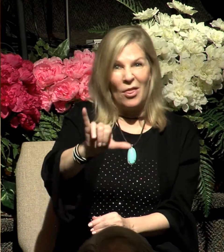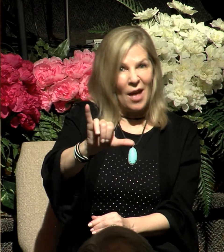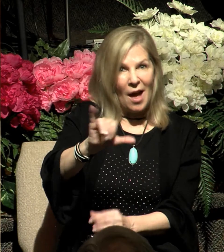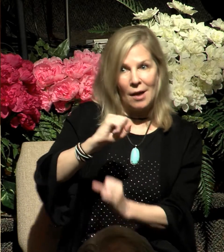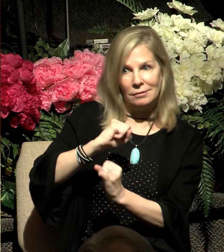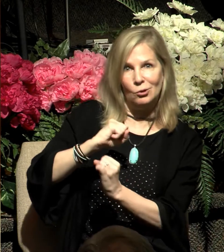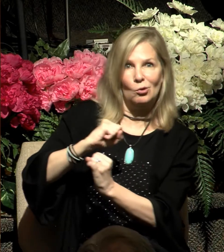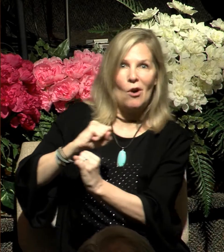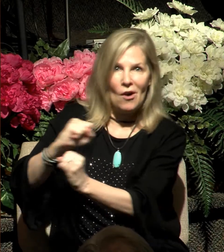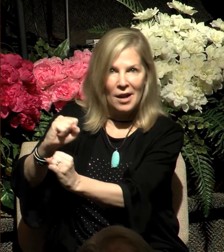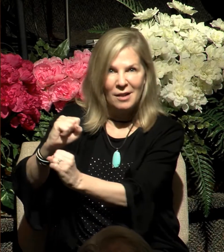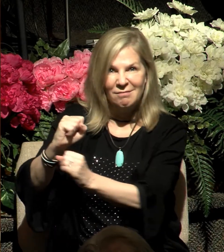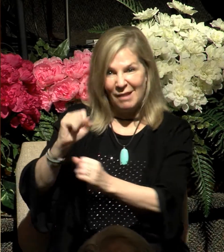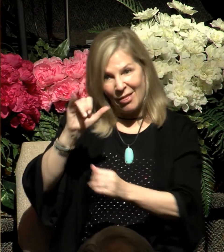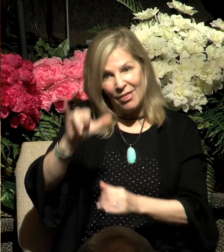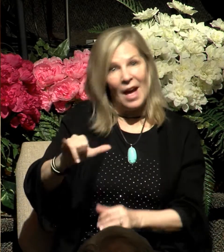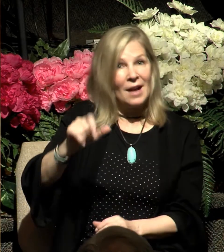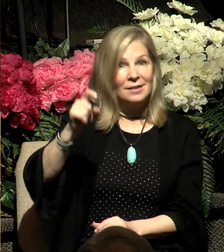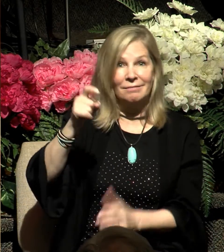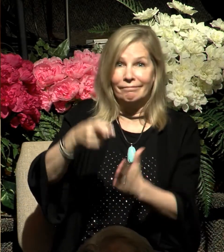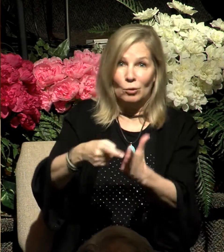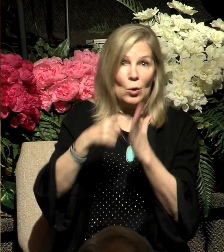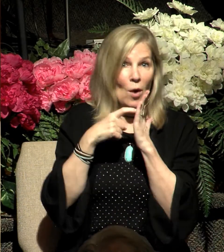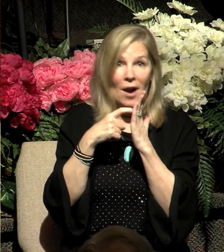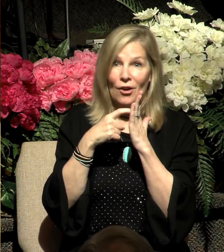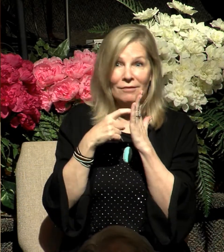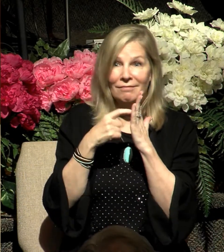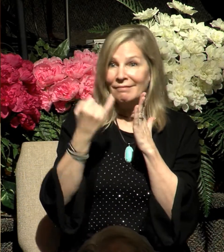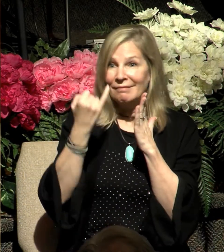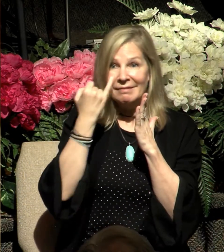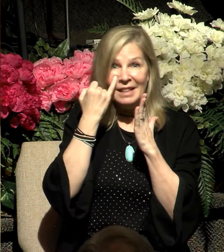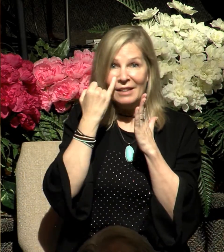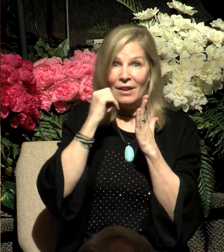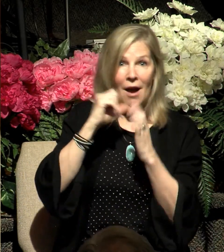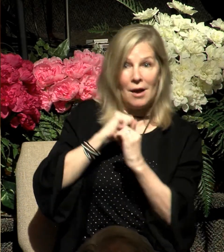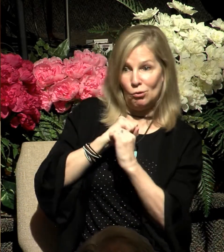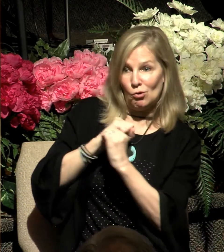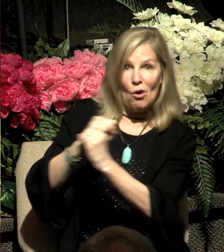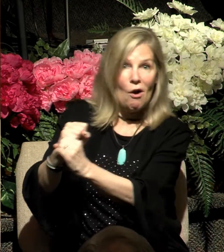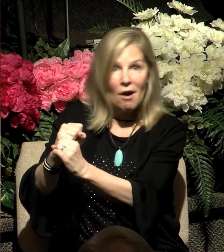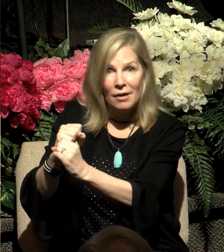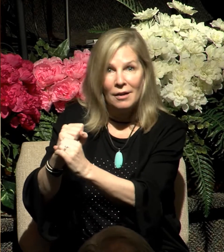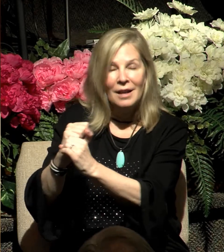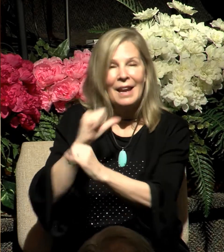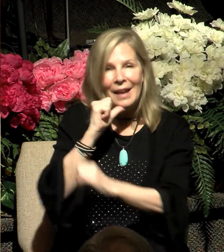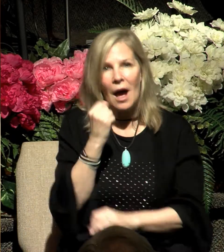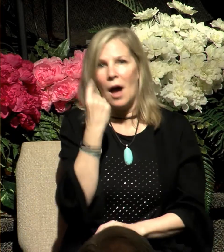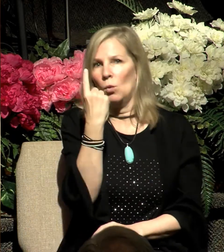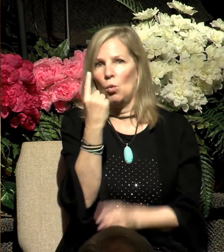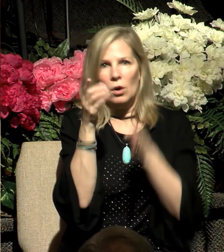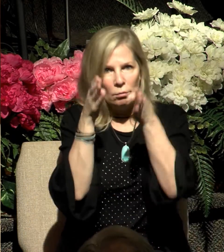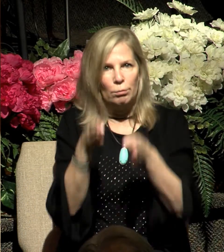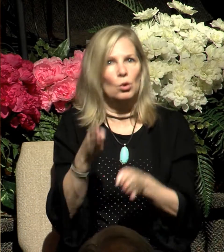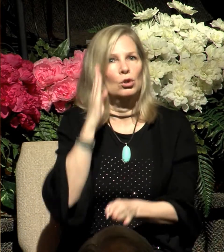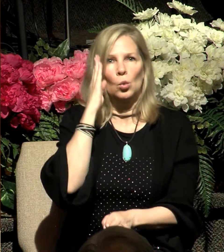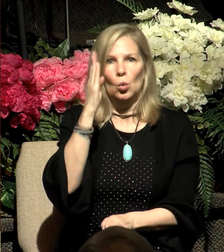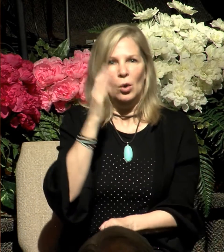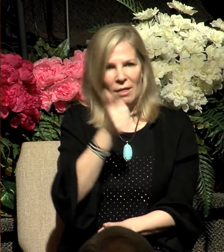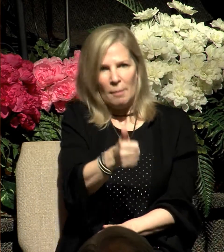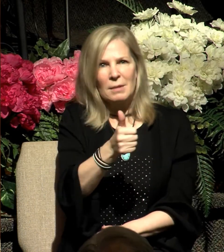compelling is necessary is because without it, no one would ever come to Jesus for salvation.